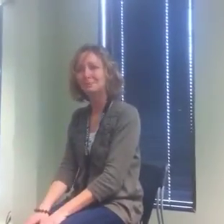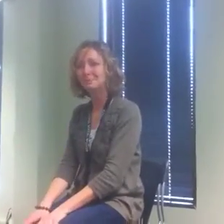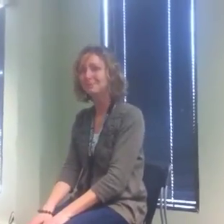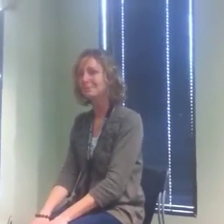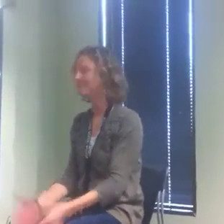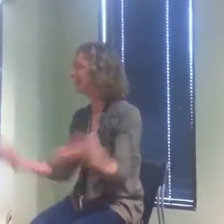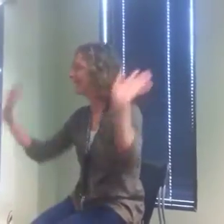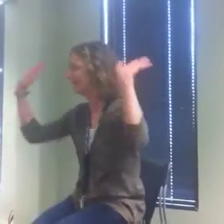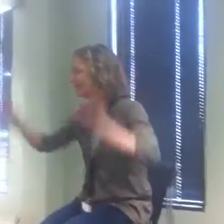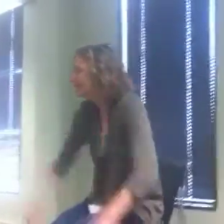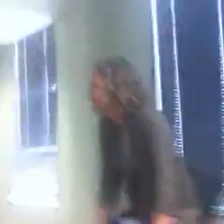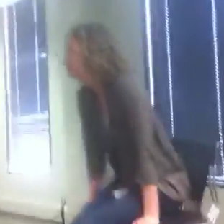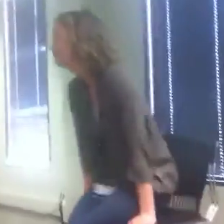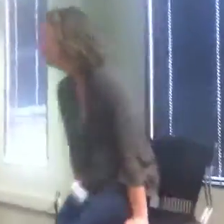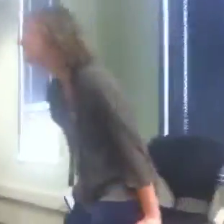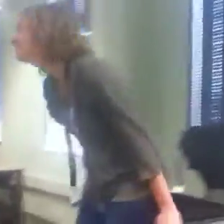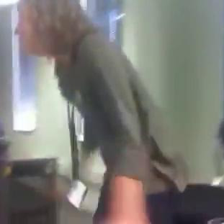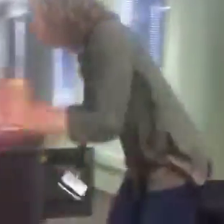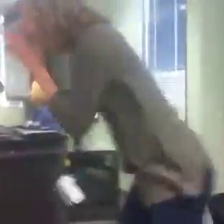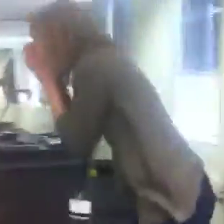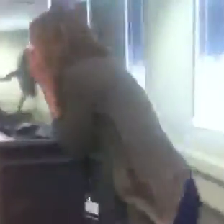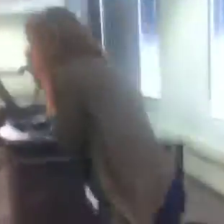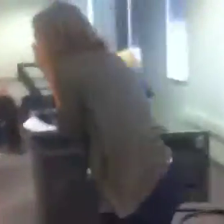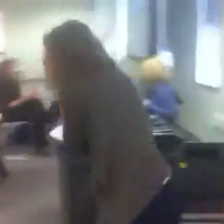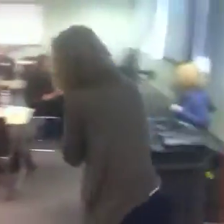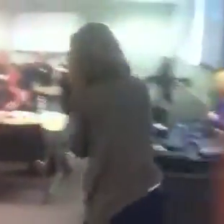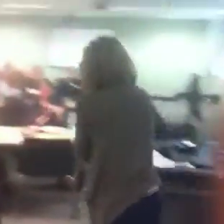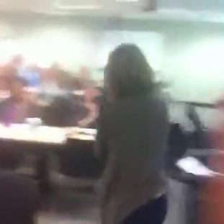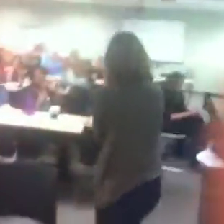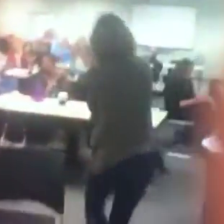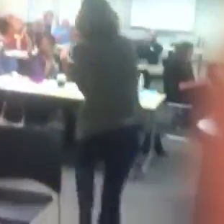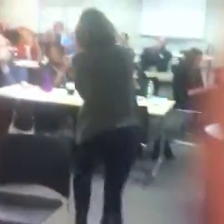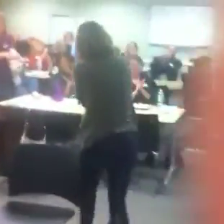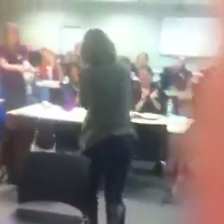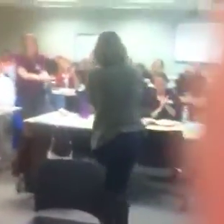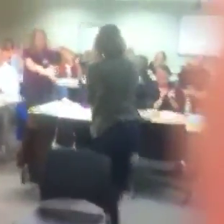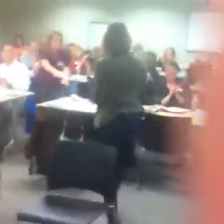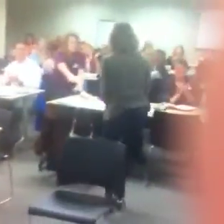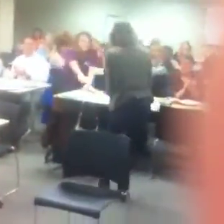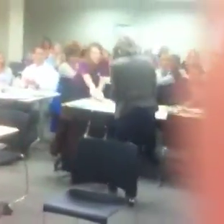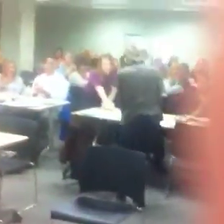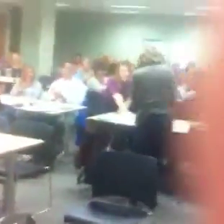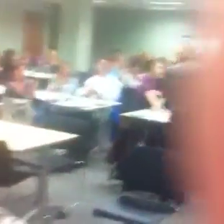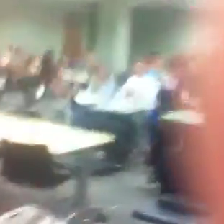Awesome. Thank you. Thank you. Thank you.